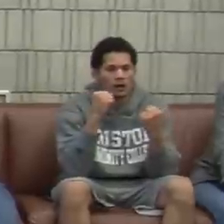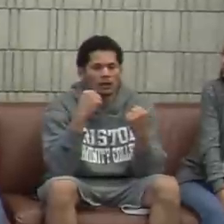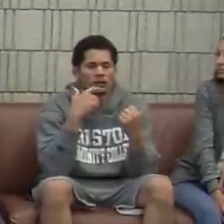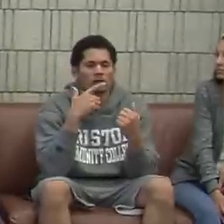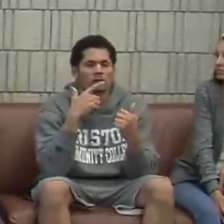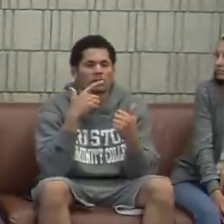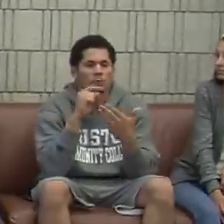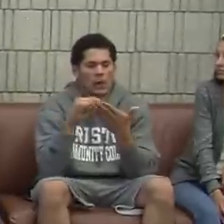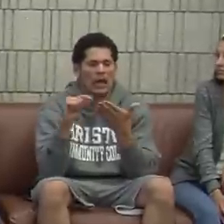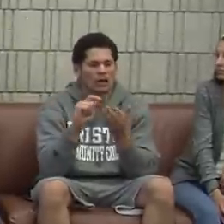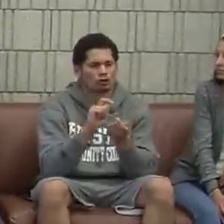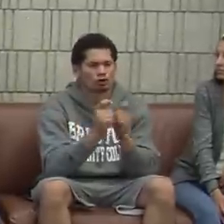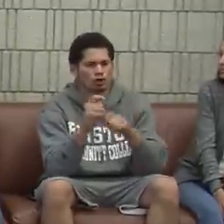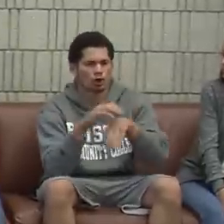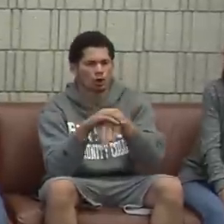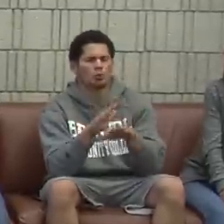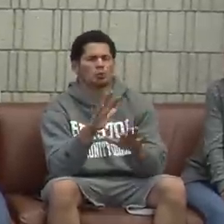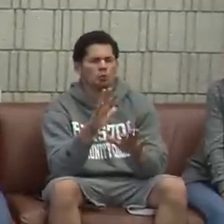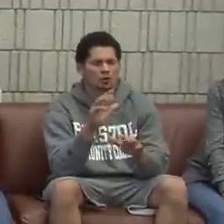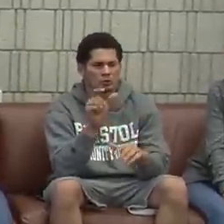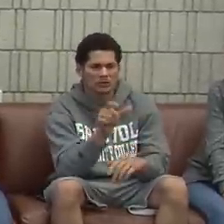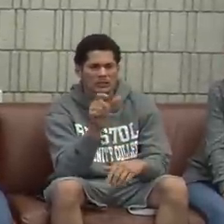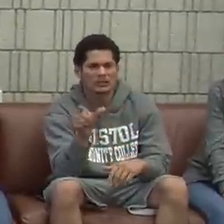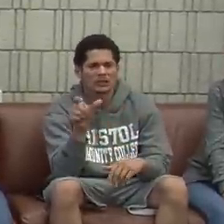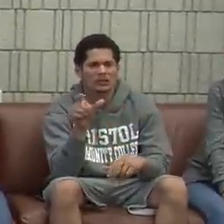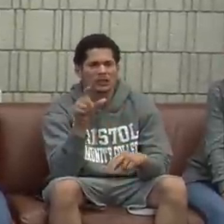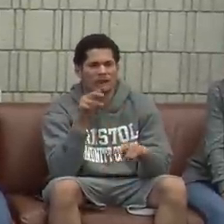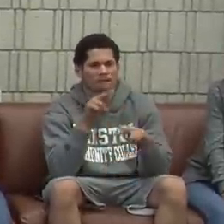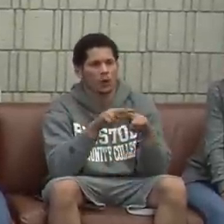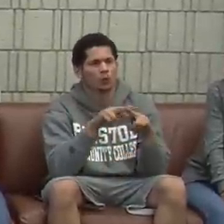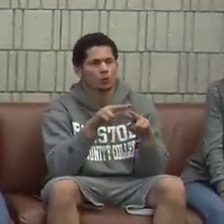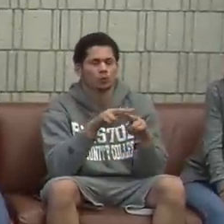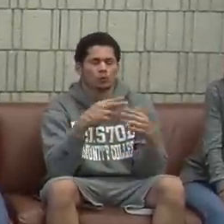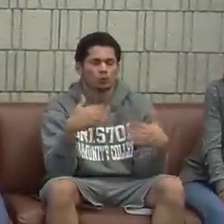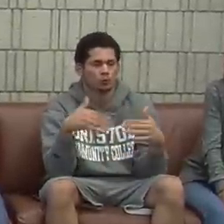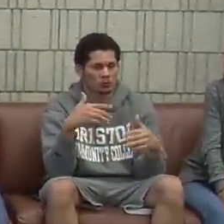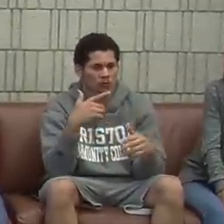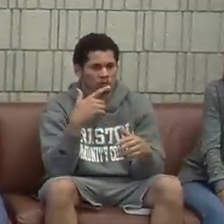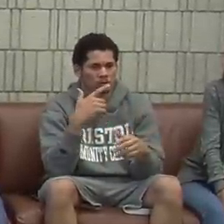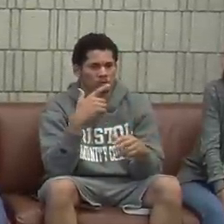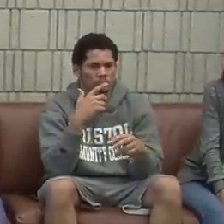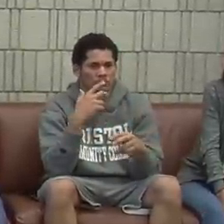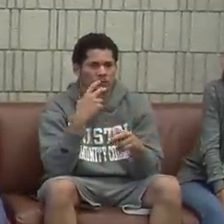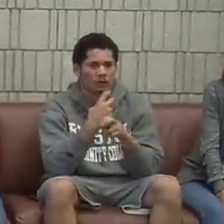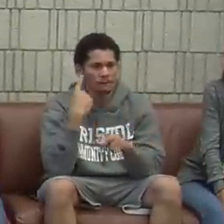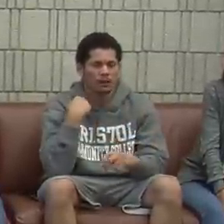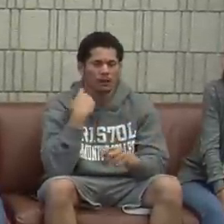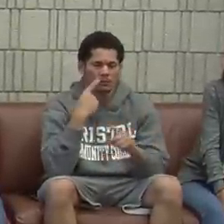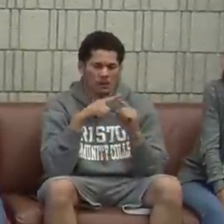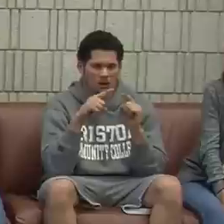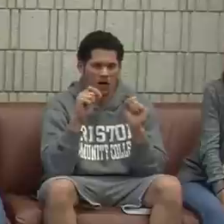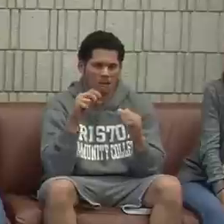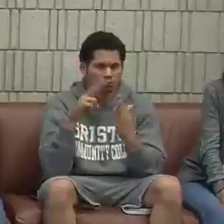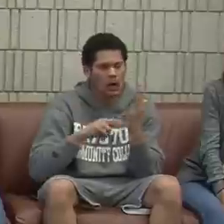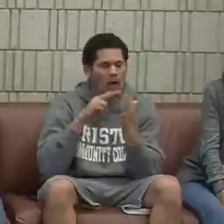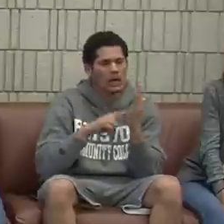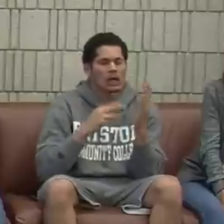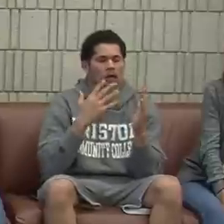I sign in American Sign Language. And it's really difficult for me to write in English. And it's difficult for me to get